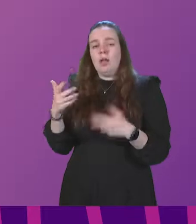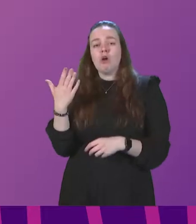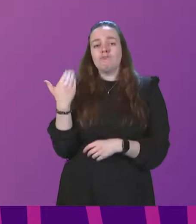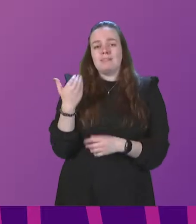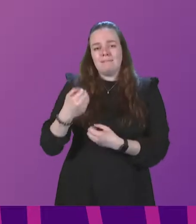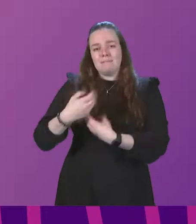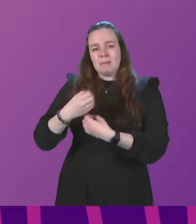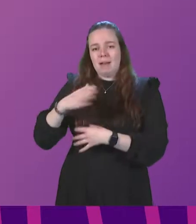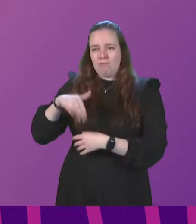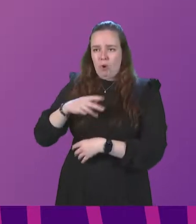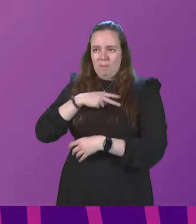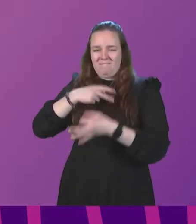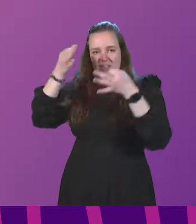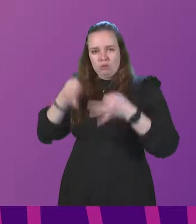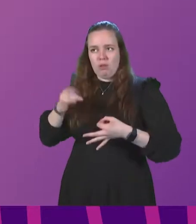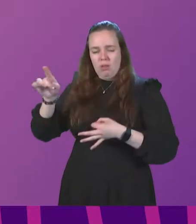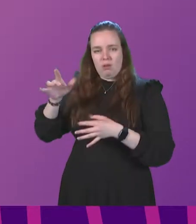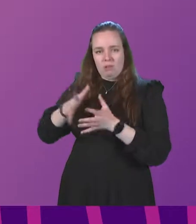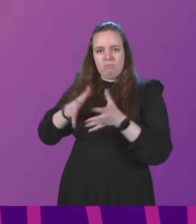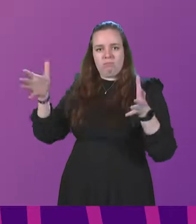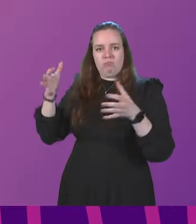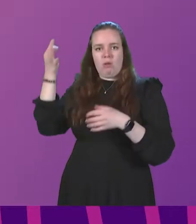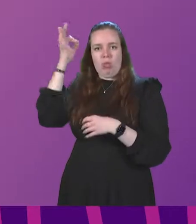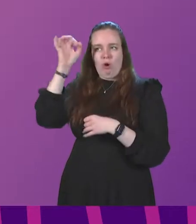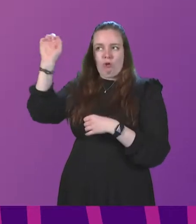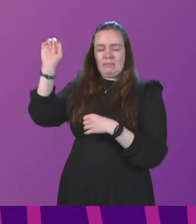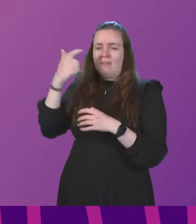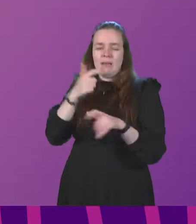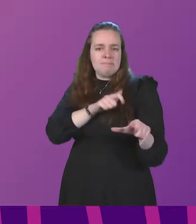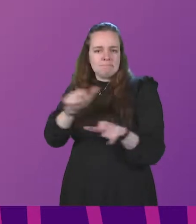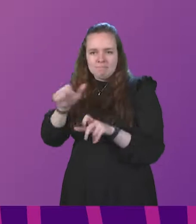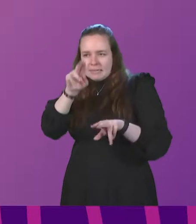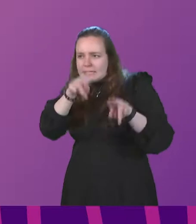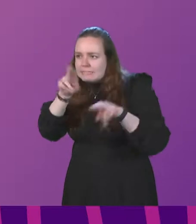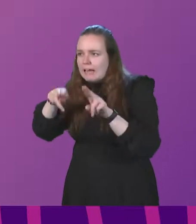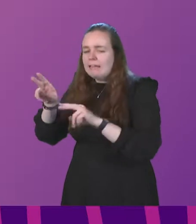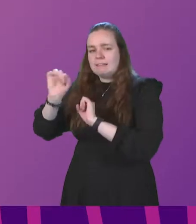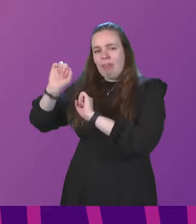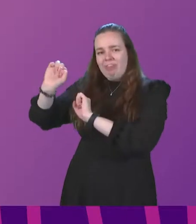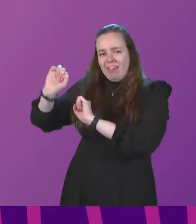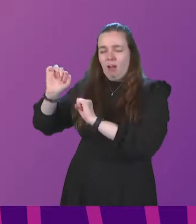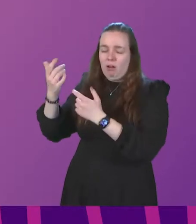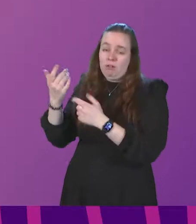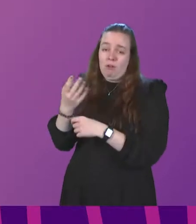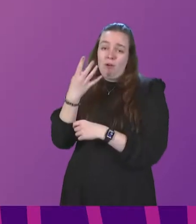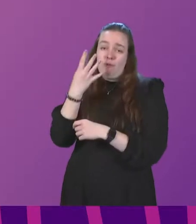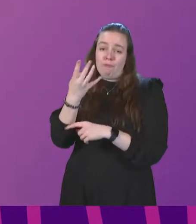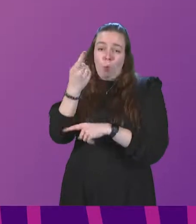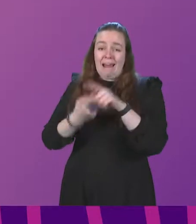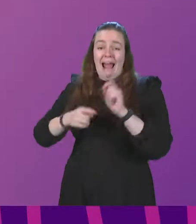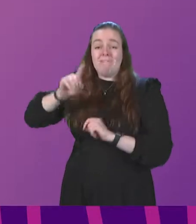officials in one of our larger local authorities who are continuously assessing spaces, around, in their case, £4,500.